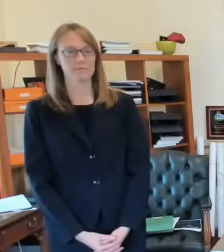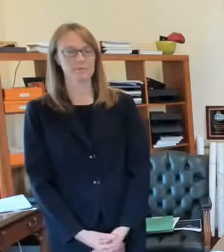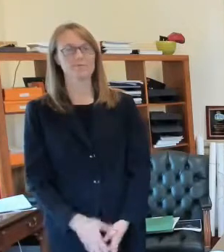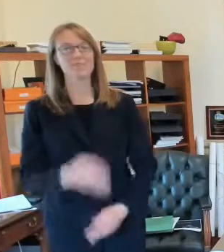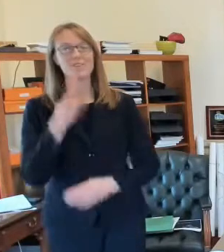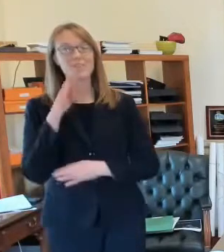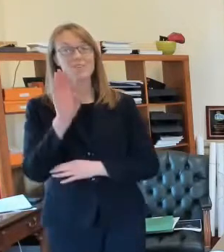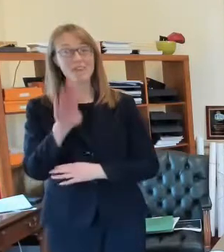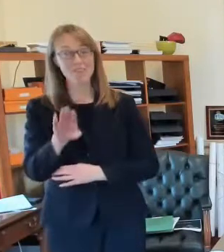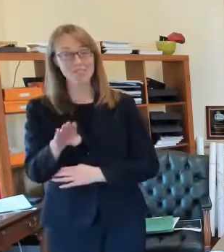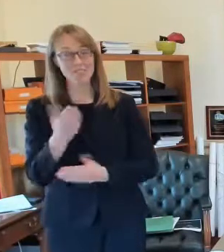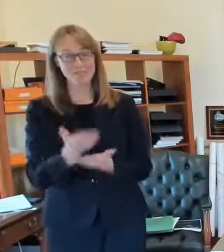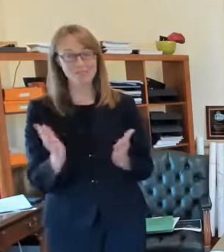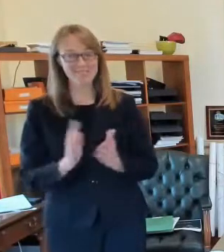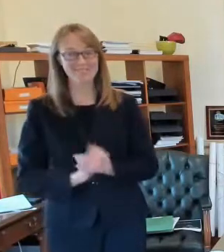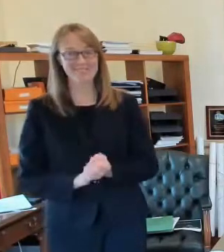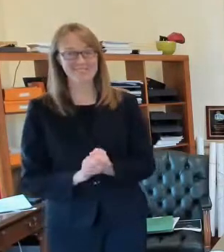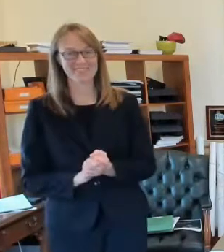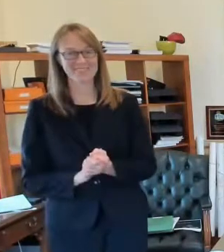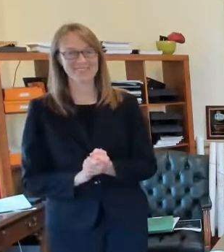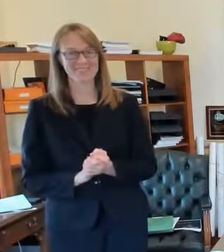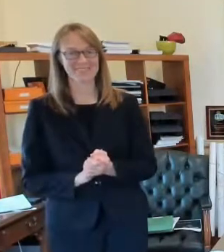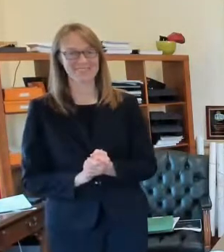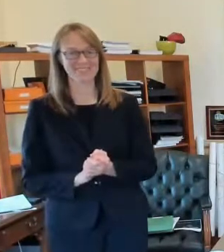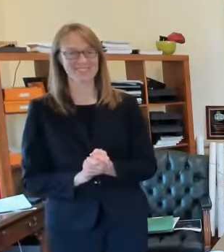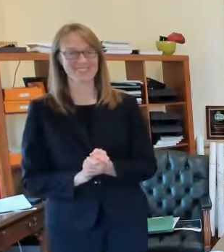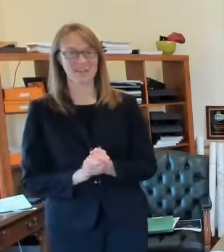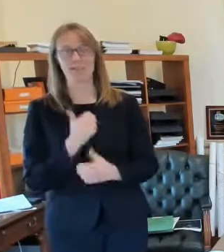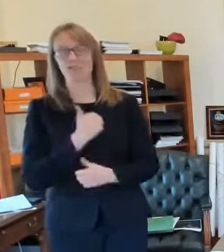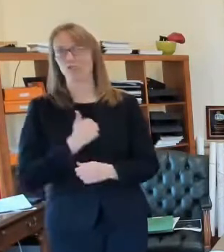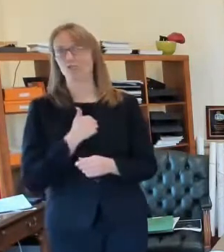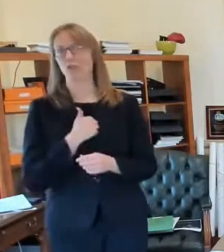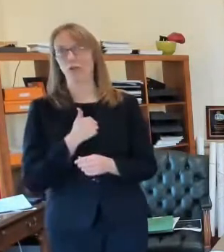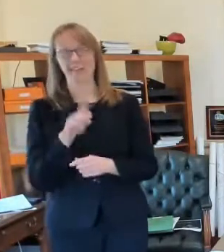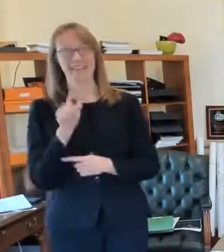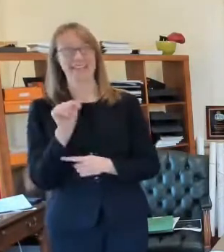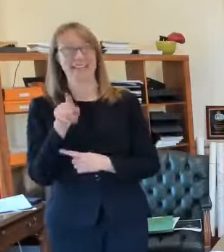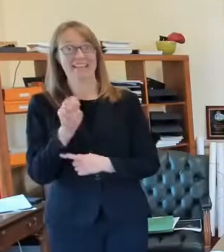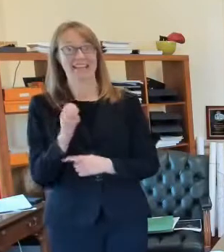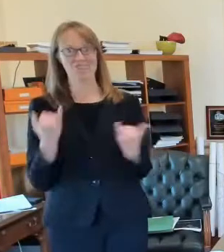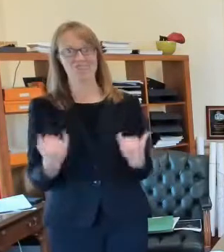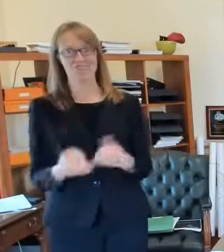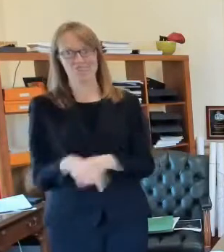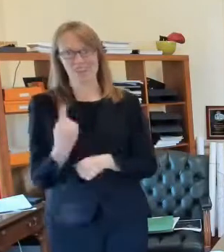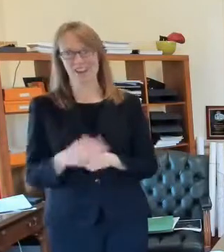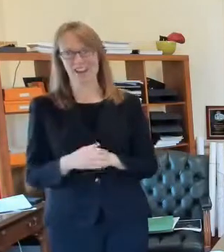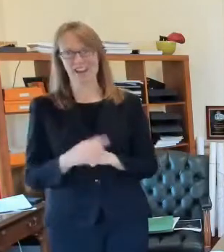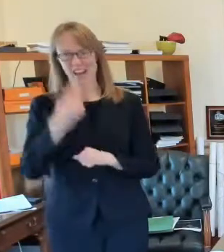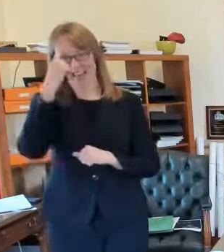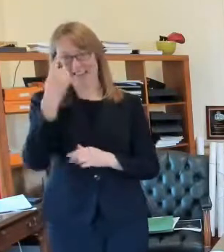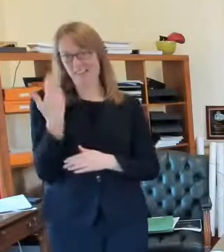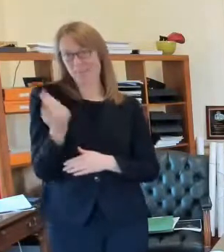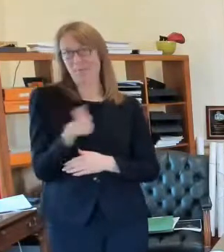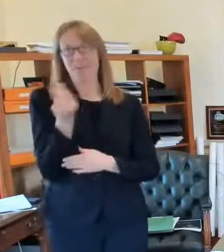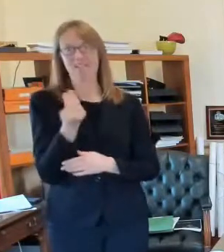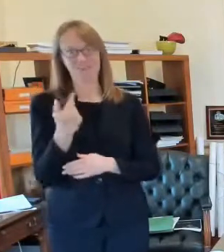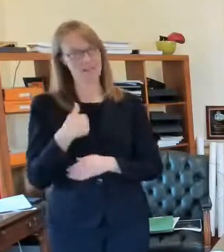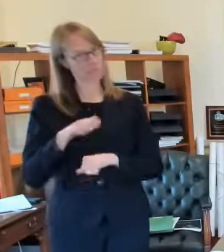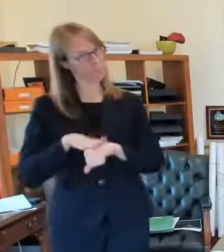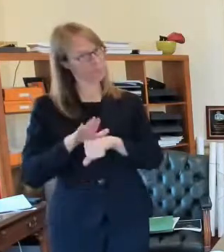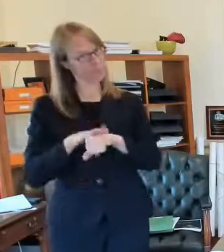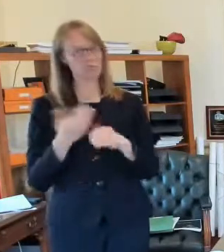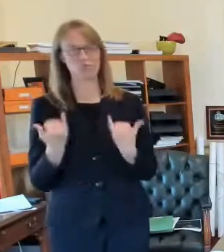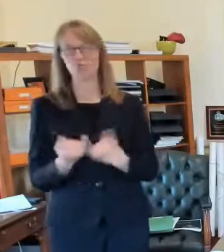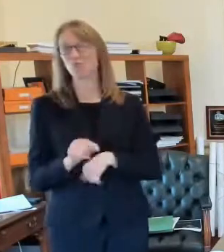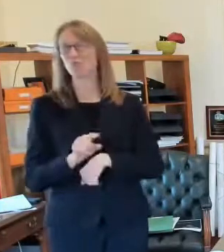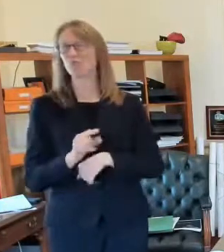good afternoon everybody sorry we're late today I think I gave a little warning of that on Monday that today at two o